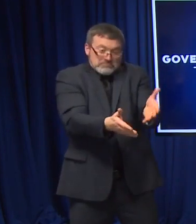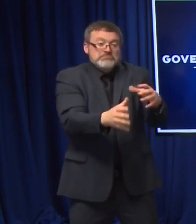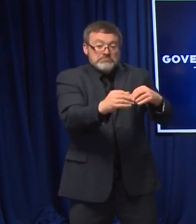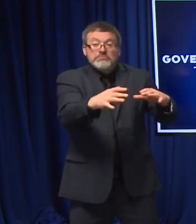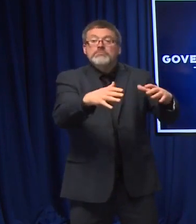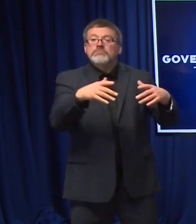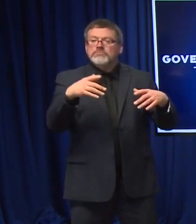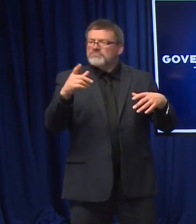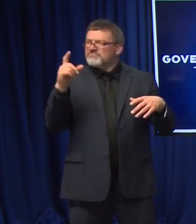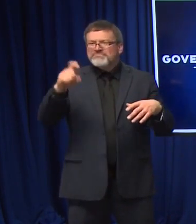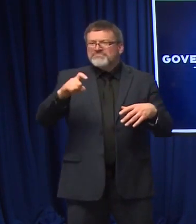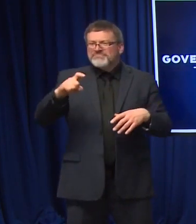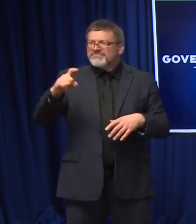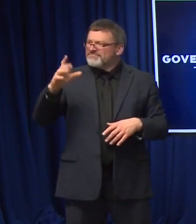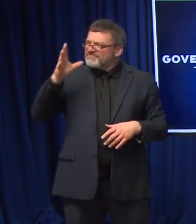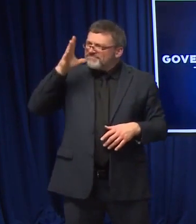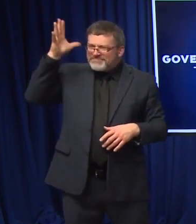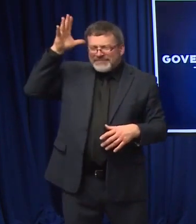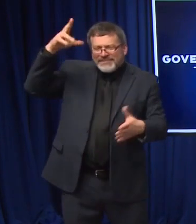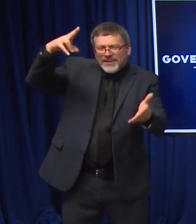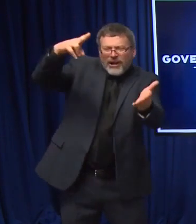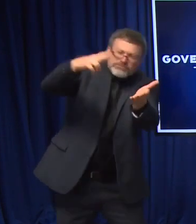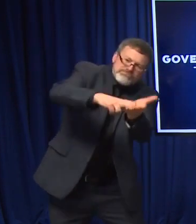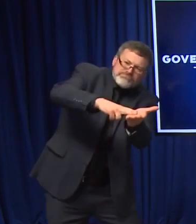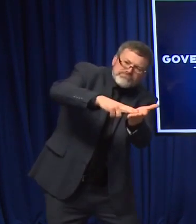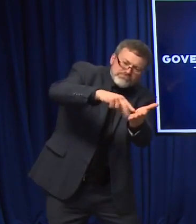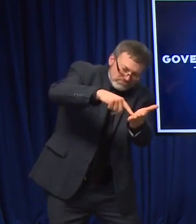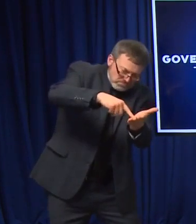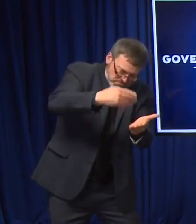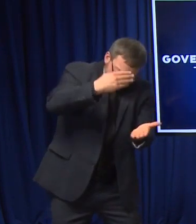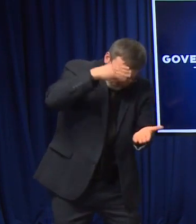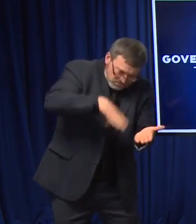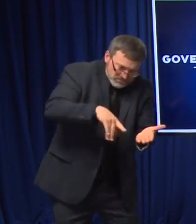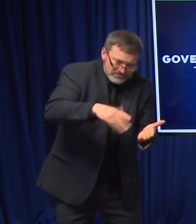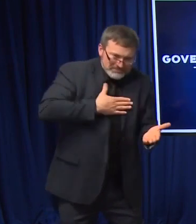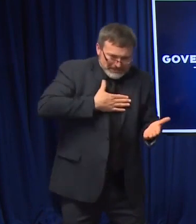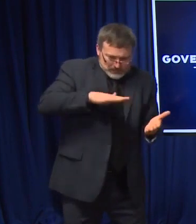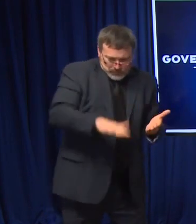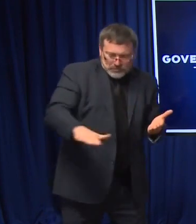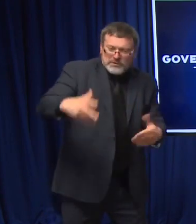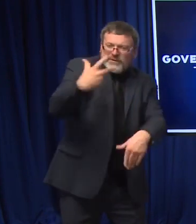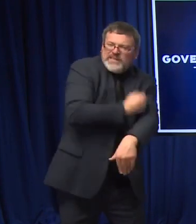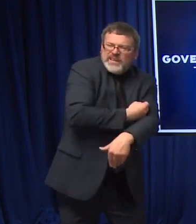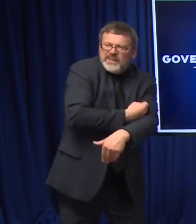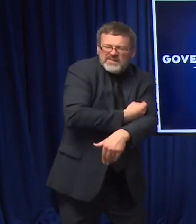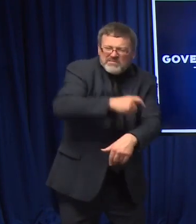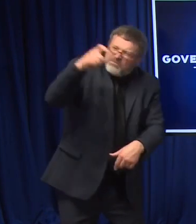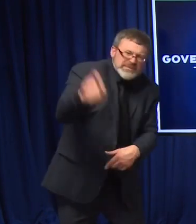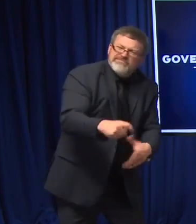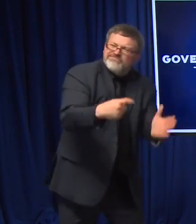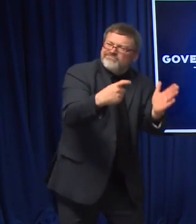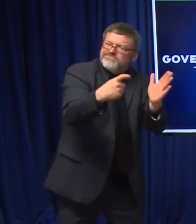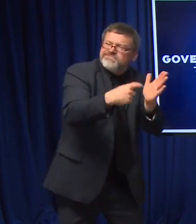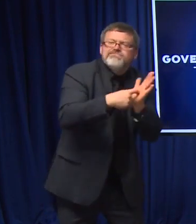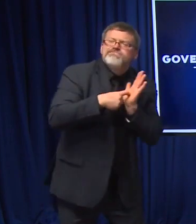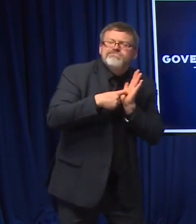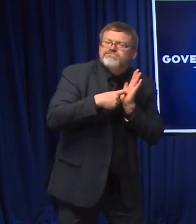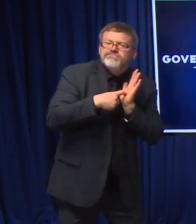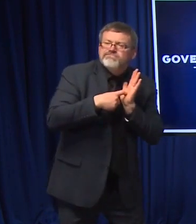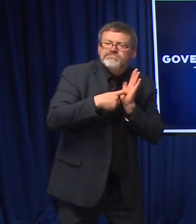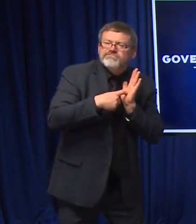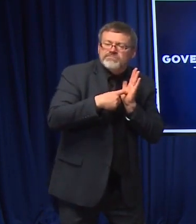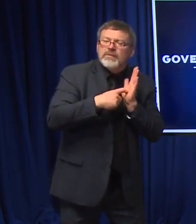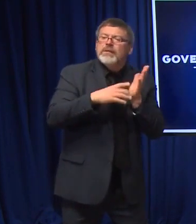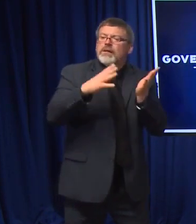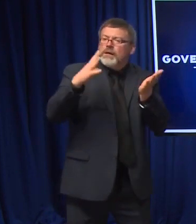formal consent that is required, including a consent form that's required to be signed. And then a very detailed medical questionnaire to make